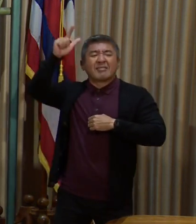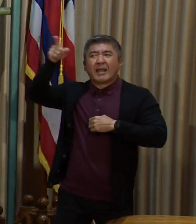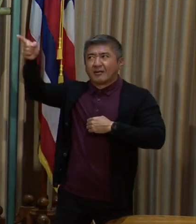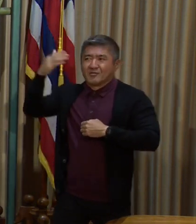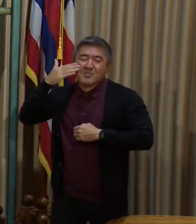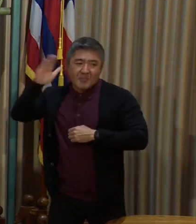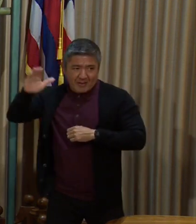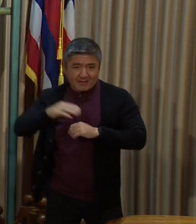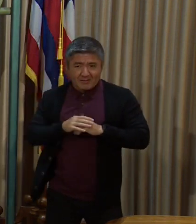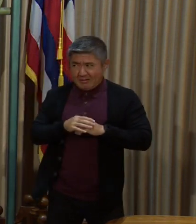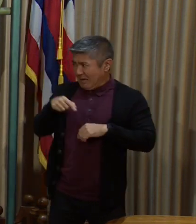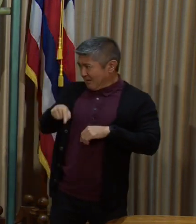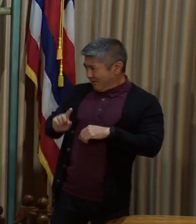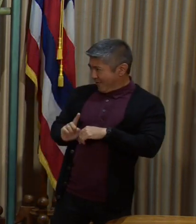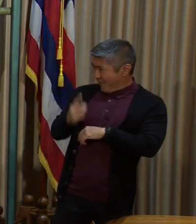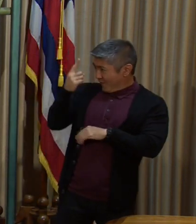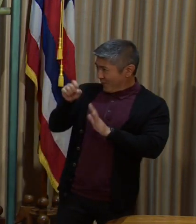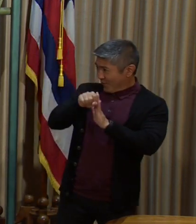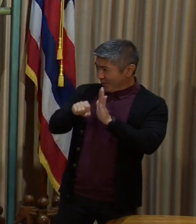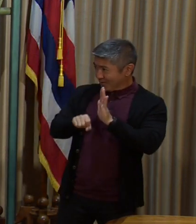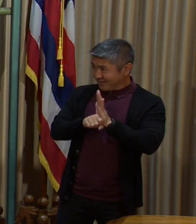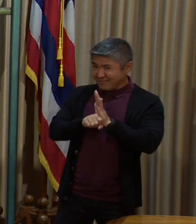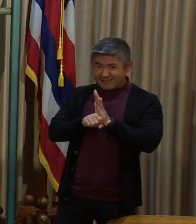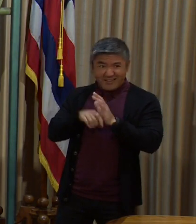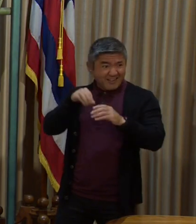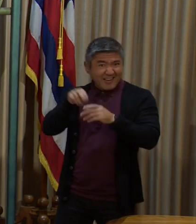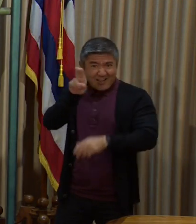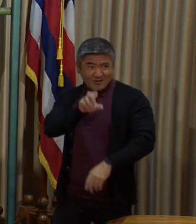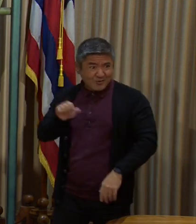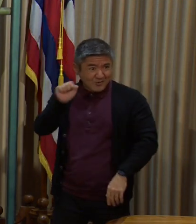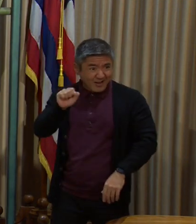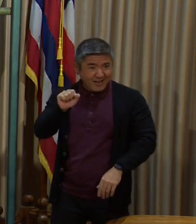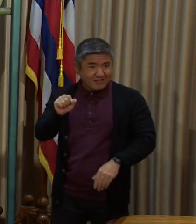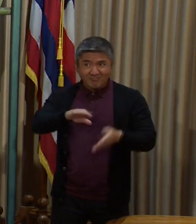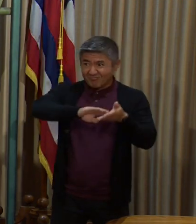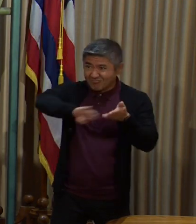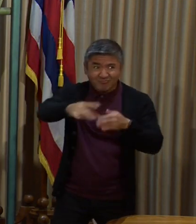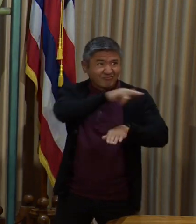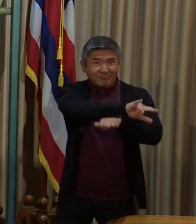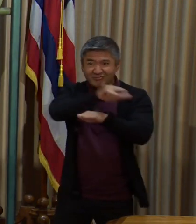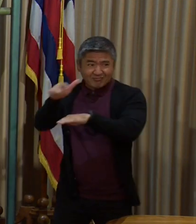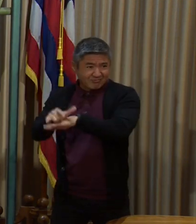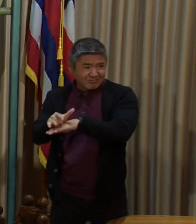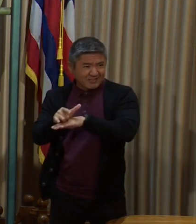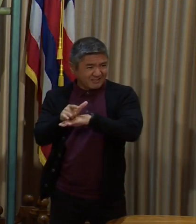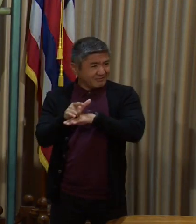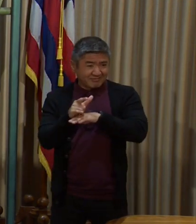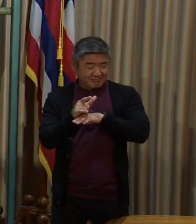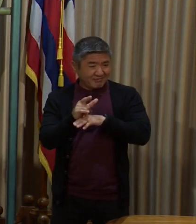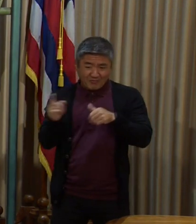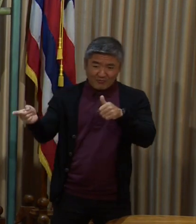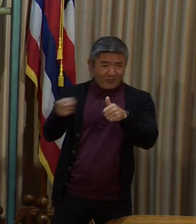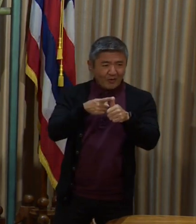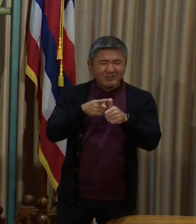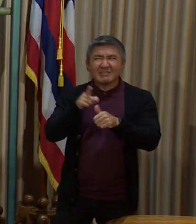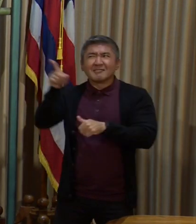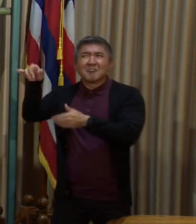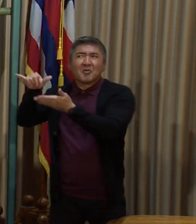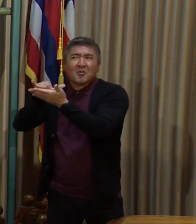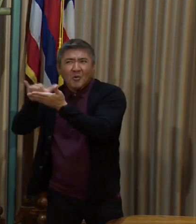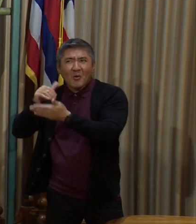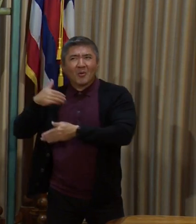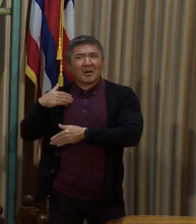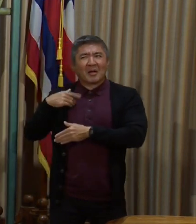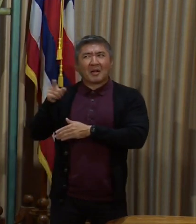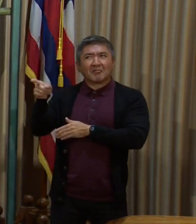country, I'm pretty certain to do something of this magnitude. There's a small operational program in New York, but we have it being